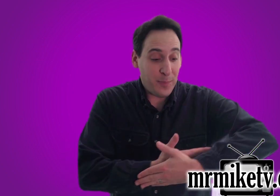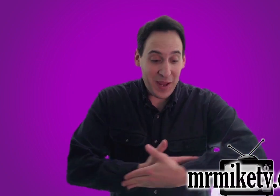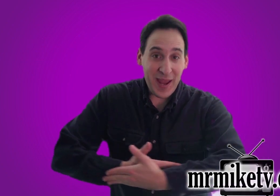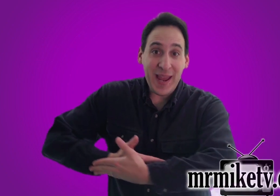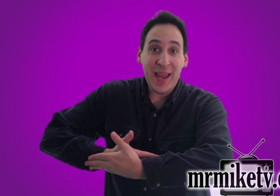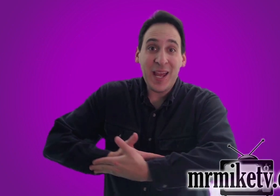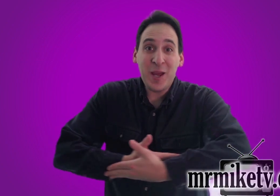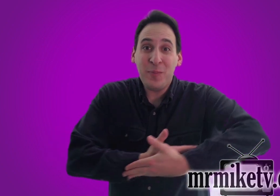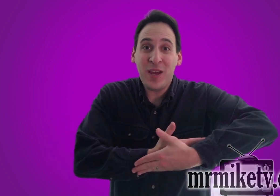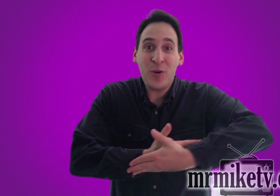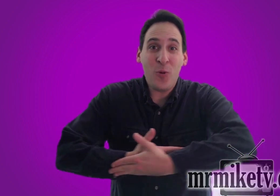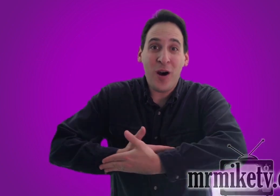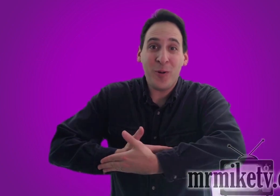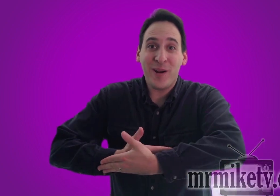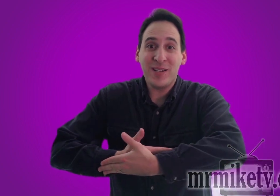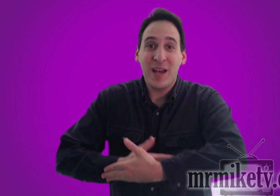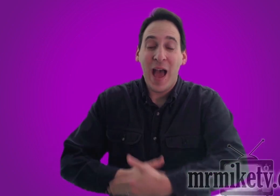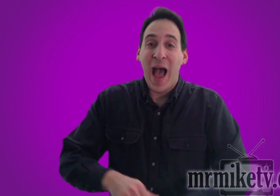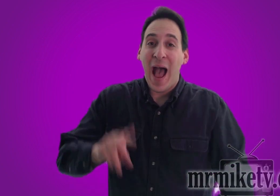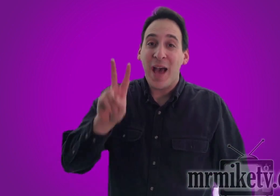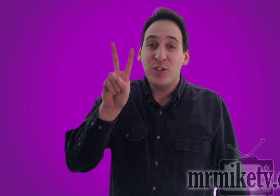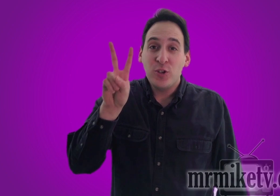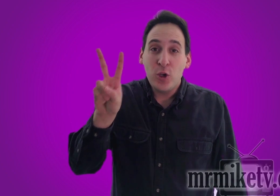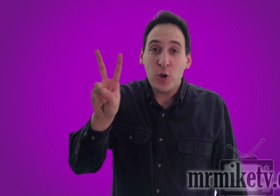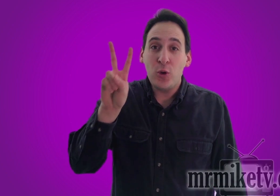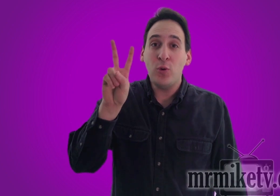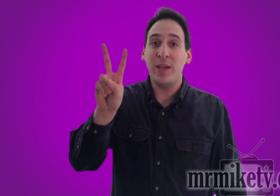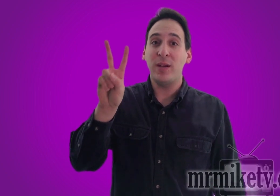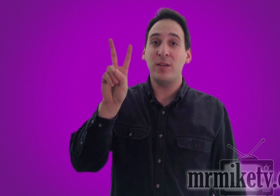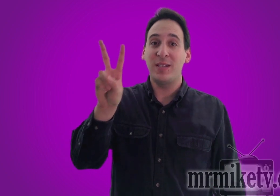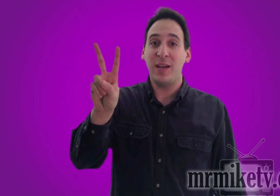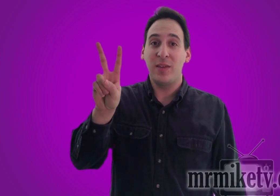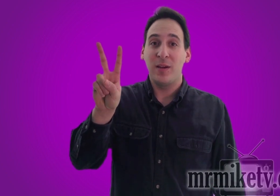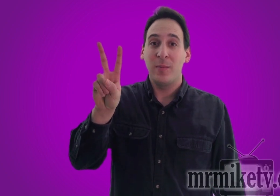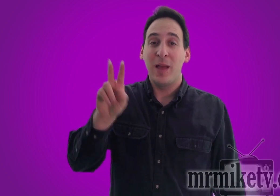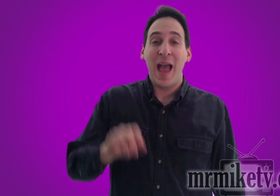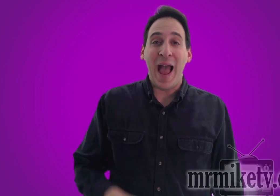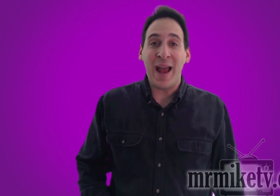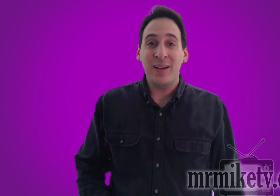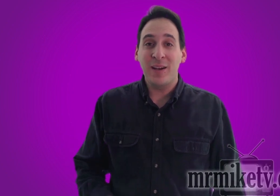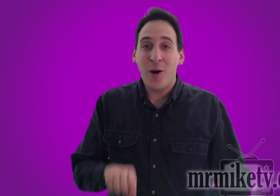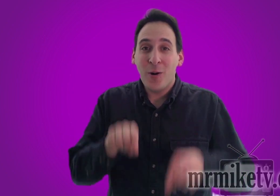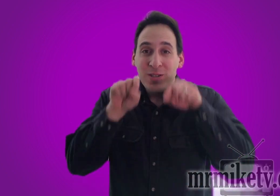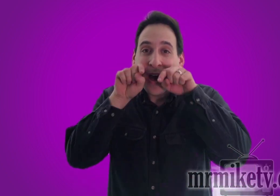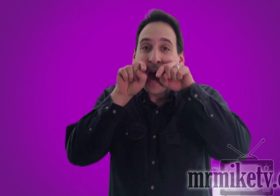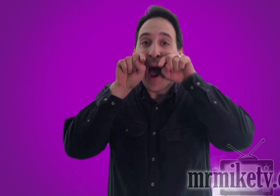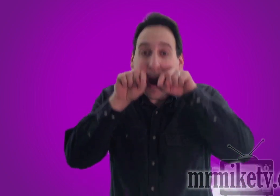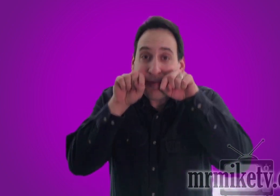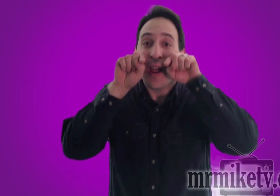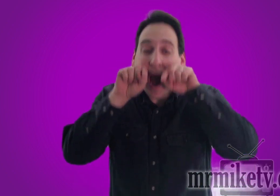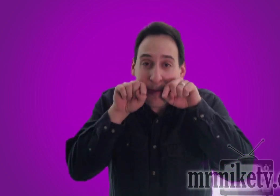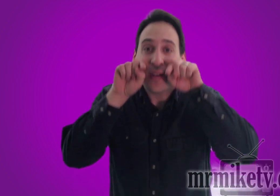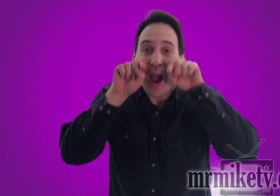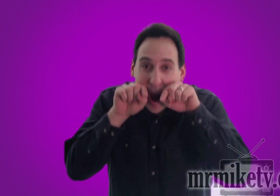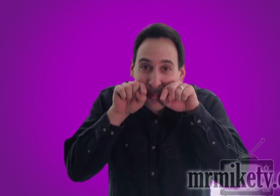baby walrus has two little teeth, and he goes hum hum hum